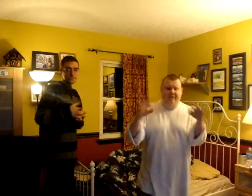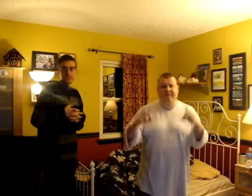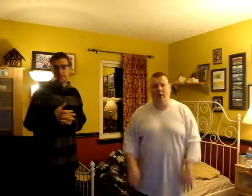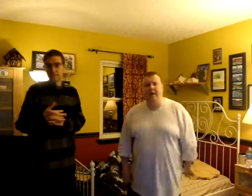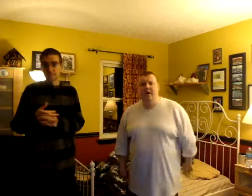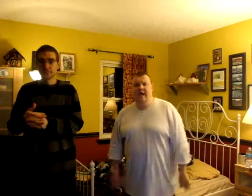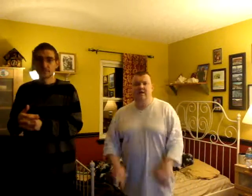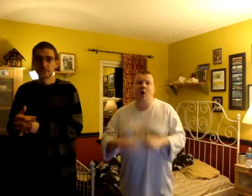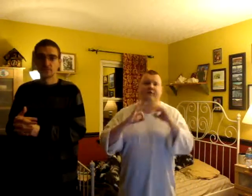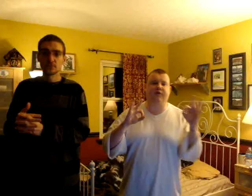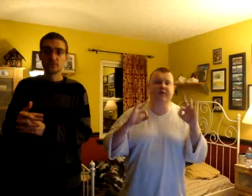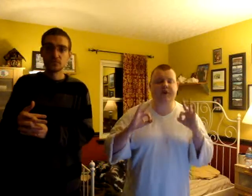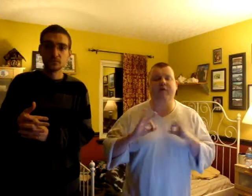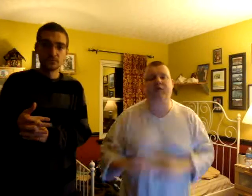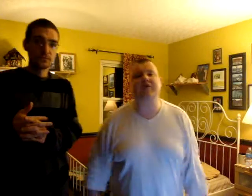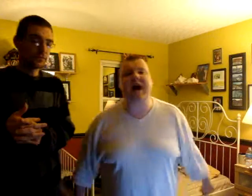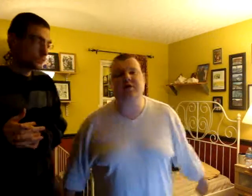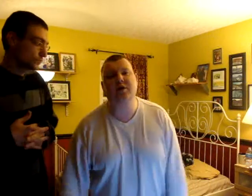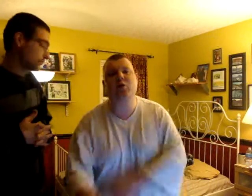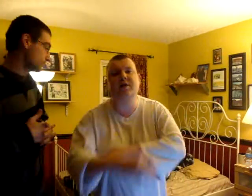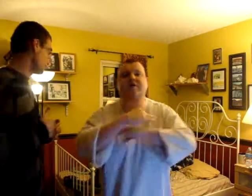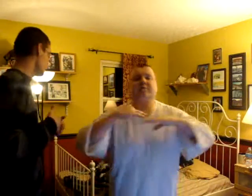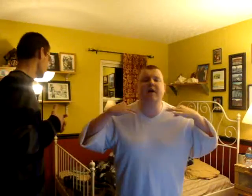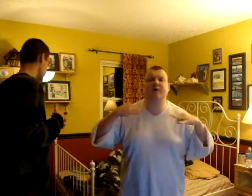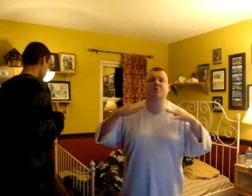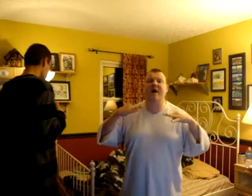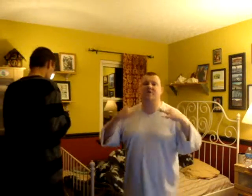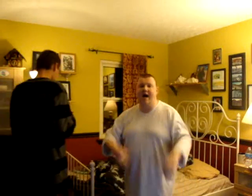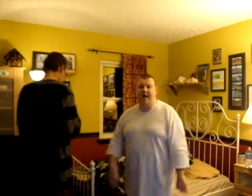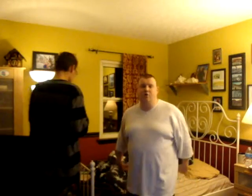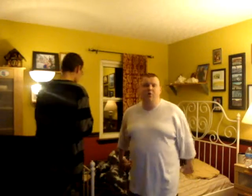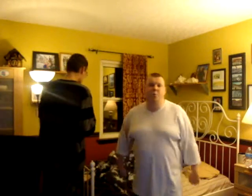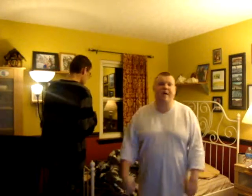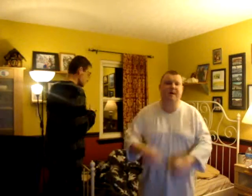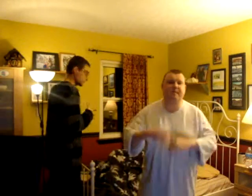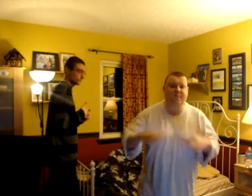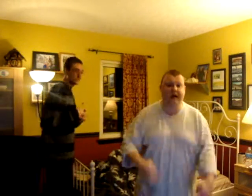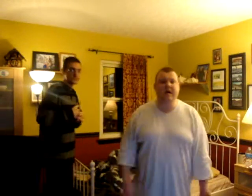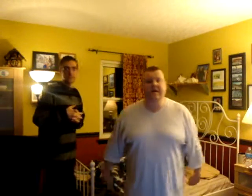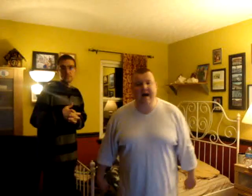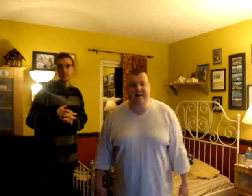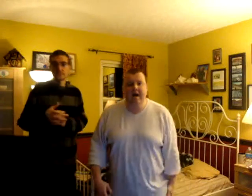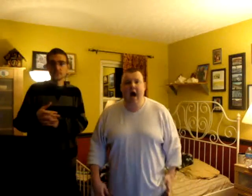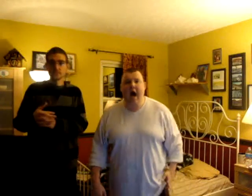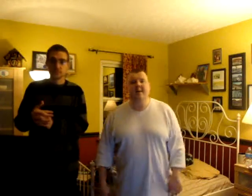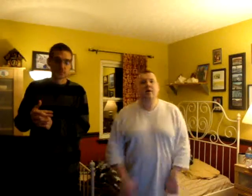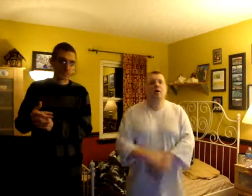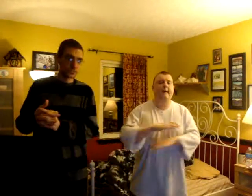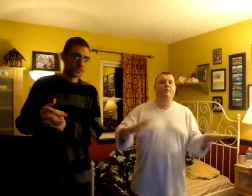film. Yeah, it's called free video freestyles. We've been doin' this since September 2009 and you know this rap game is mine. Yes, I'm comin'